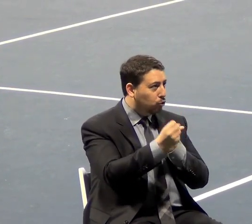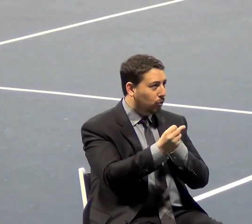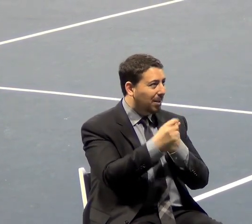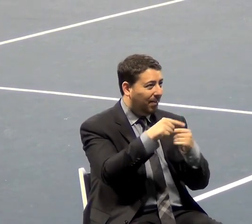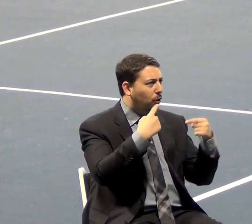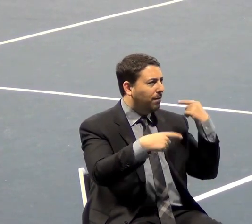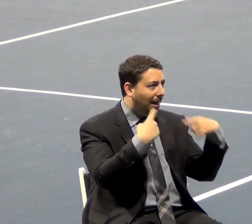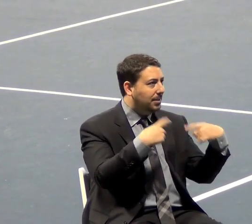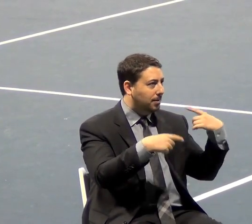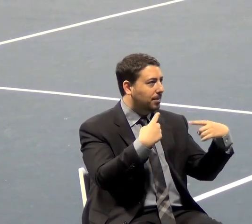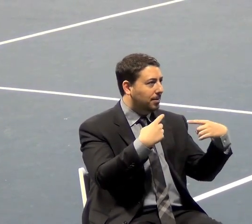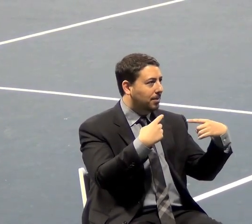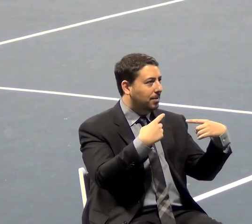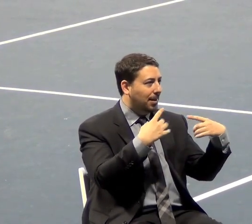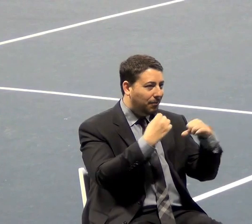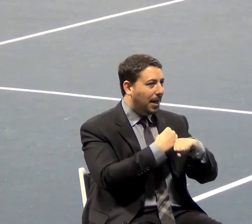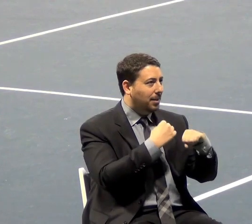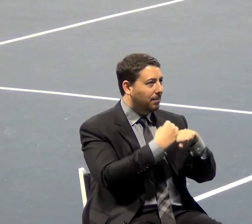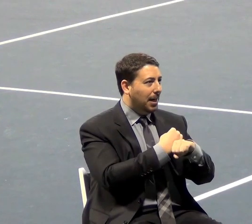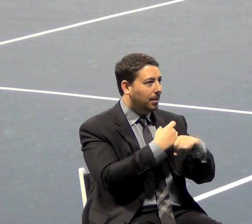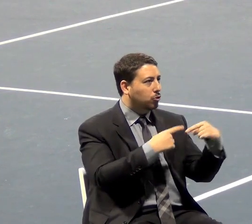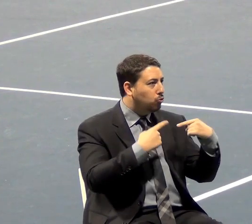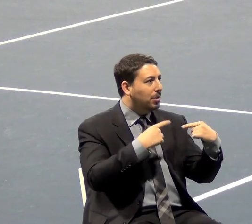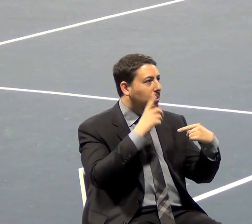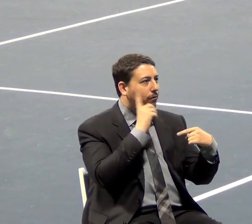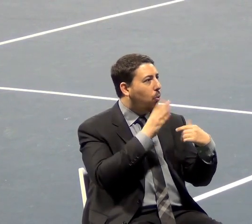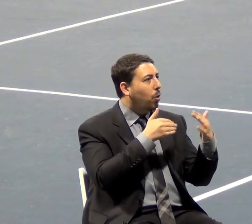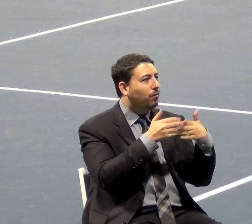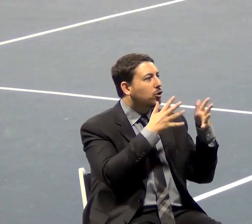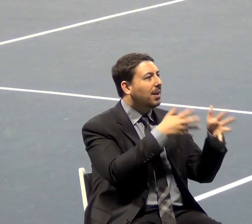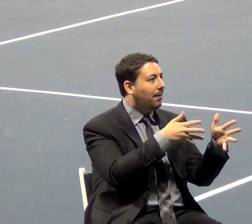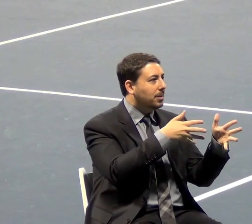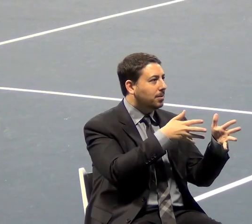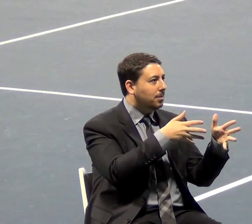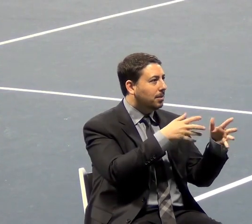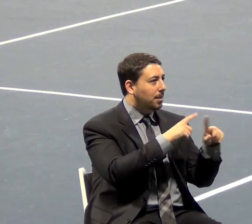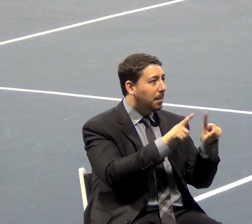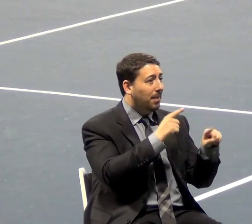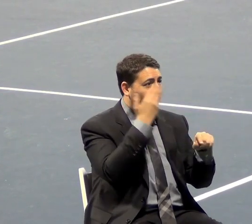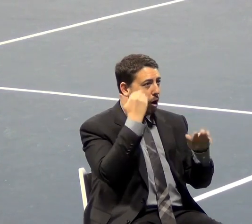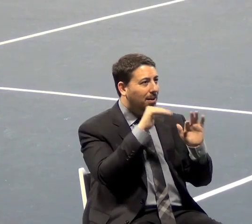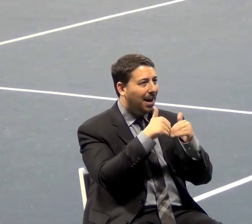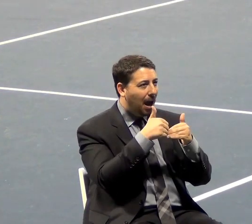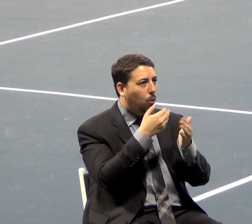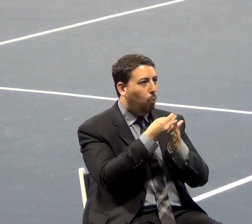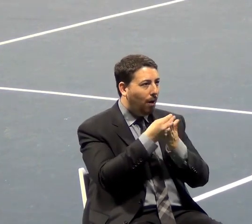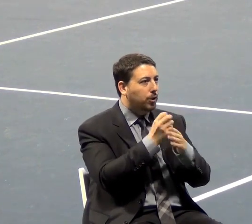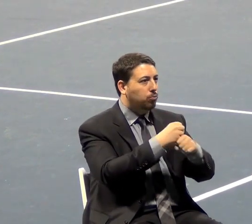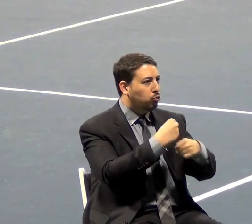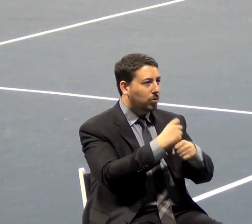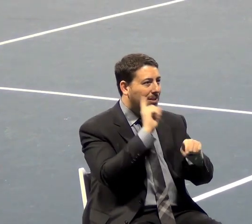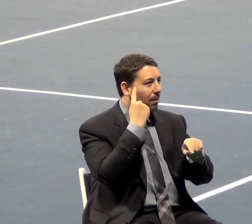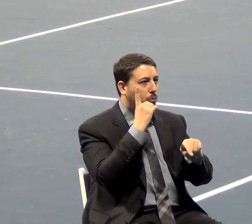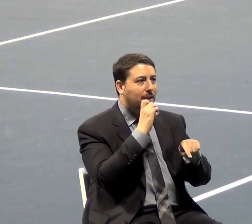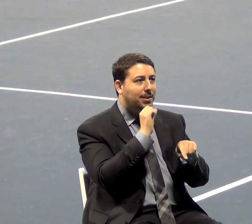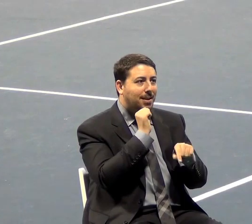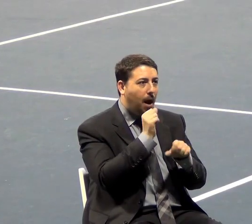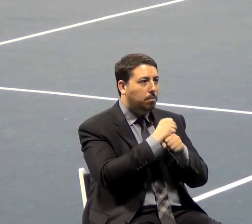clawing away at what's left of the pie, and they have forgotten about how wealth is produced. Government does not produce wealth. They do not create